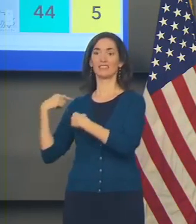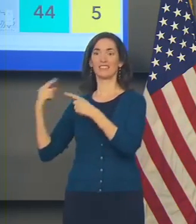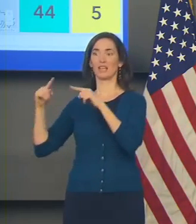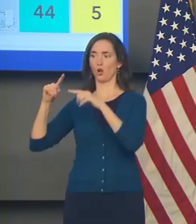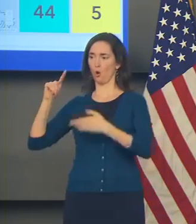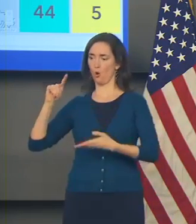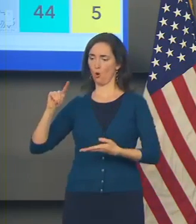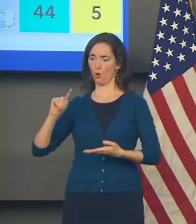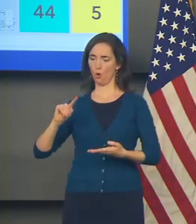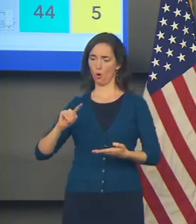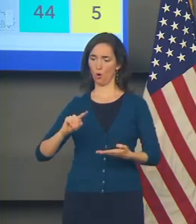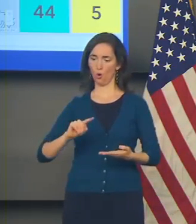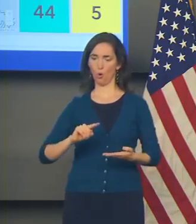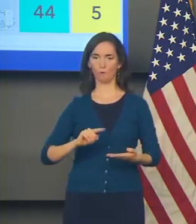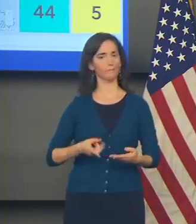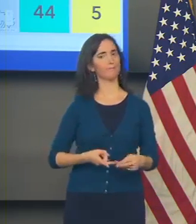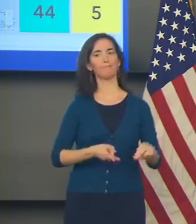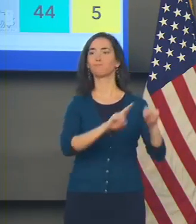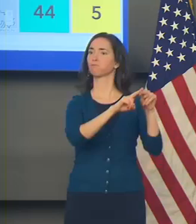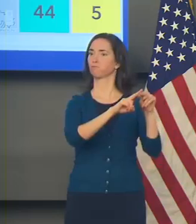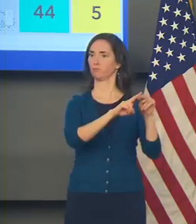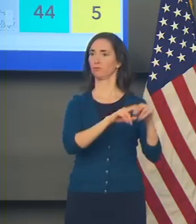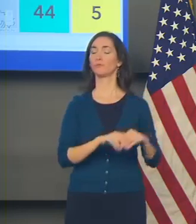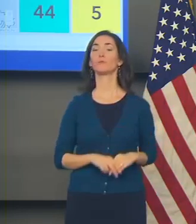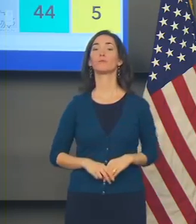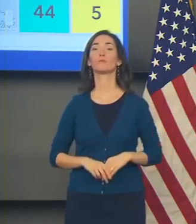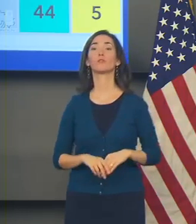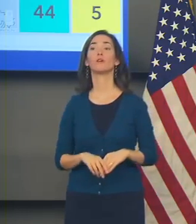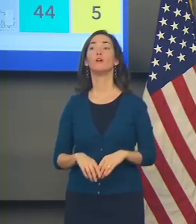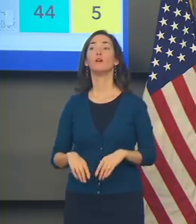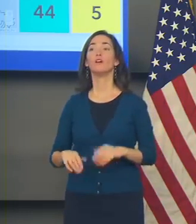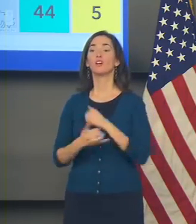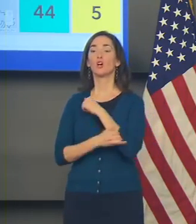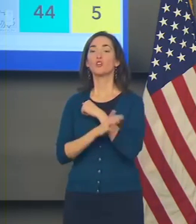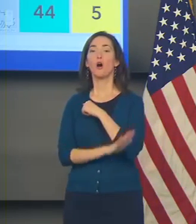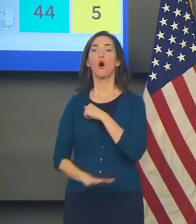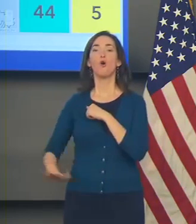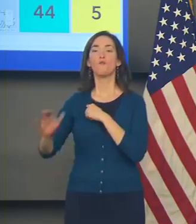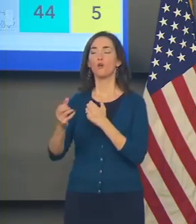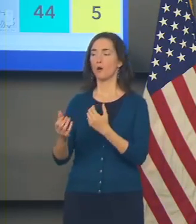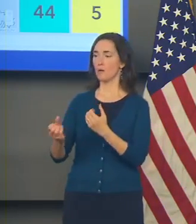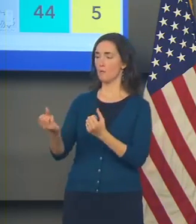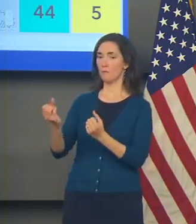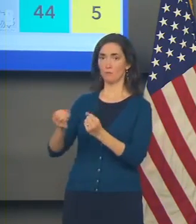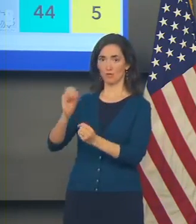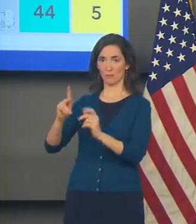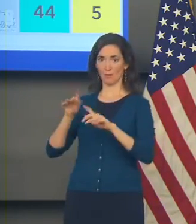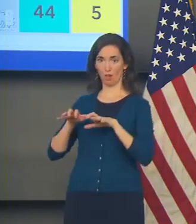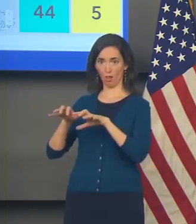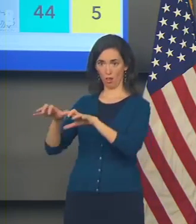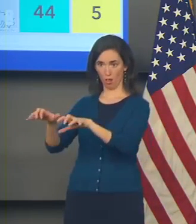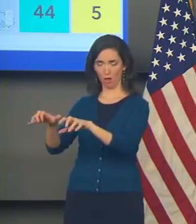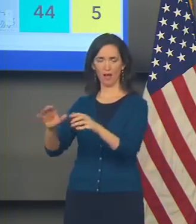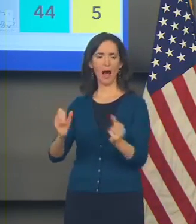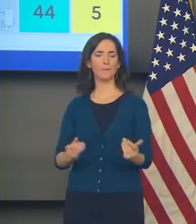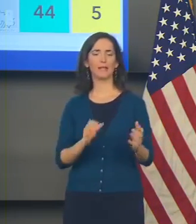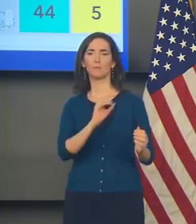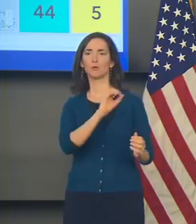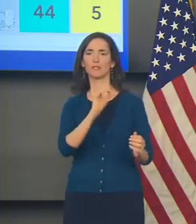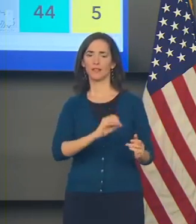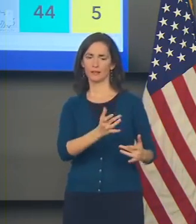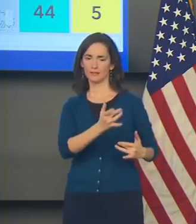We are number one in the country for new case growth per capita. And as the states go, we have been labeled